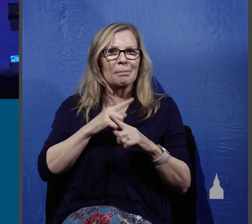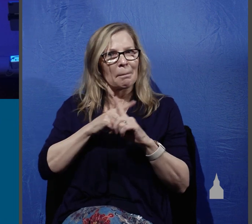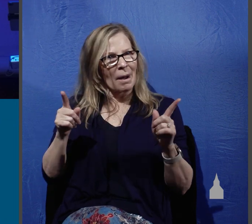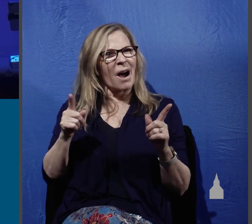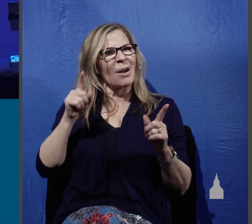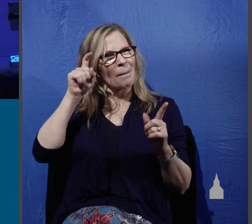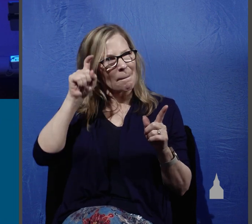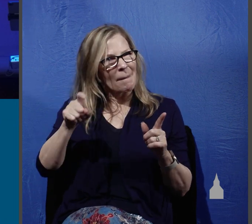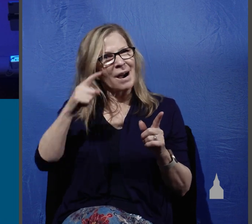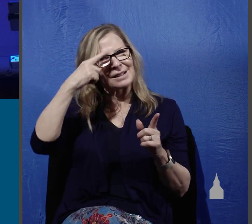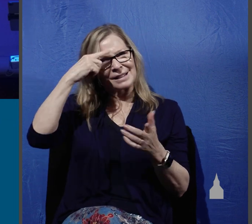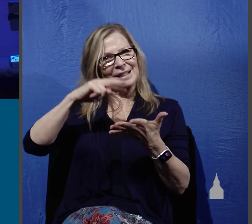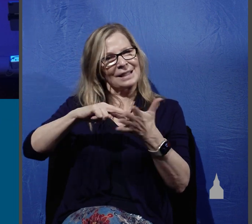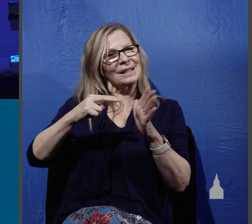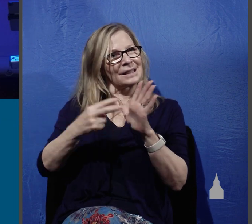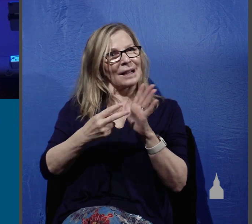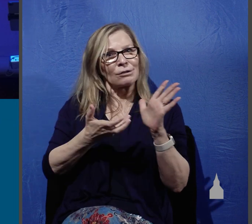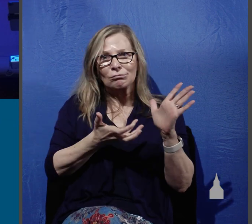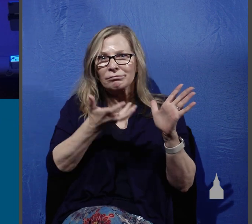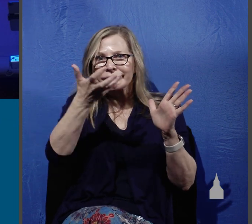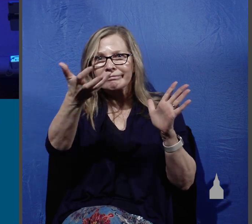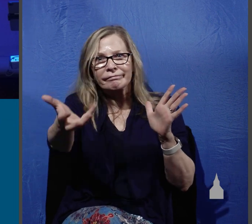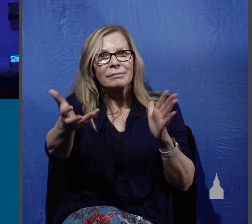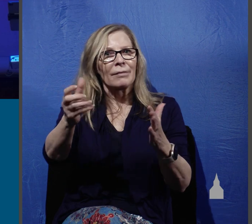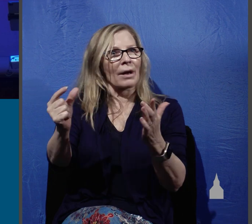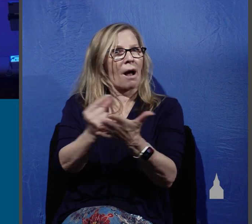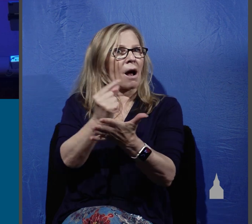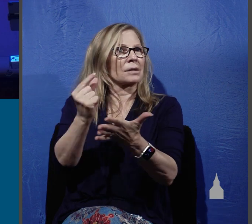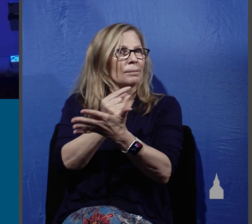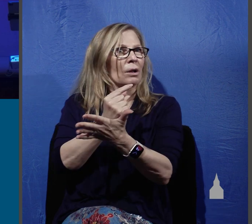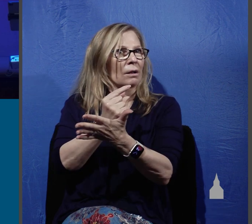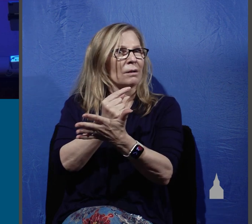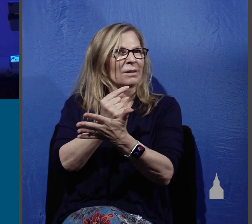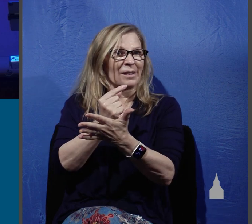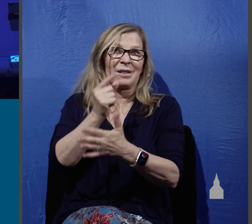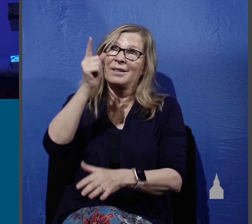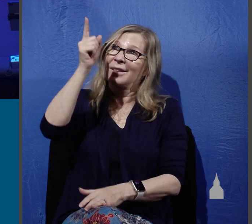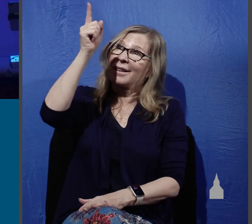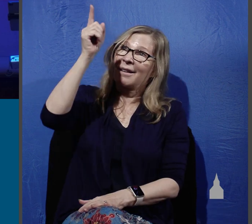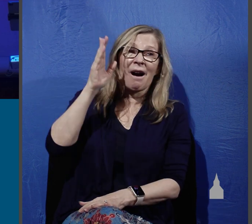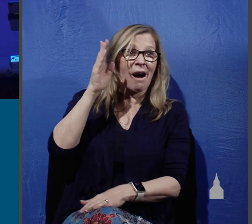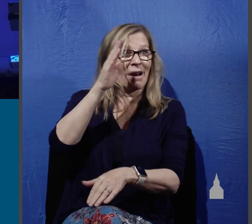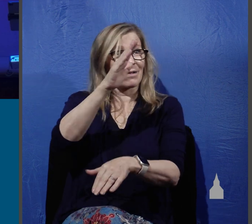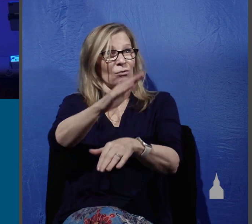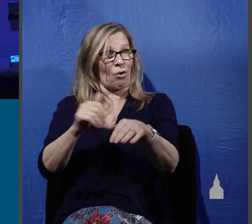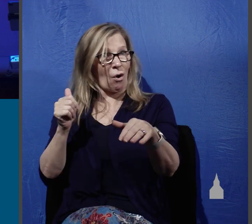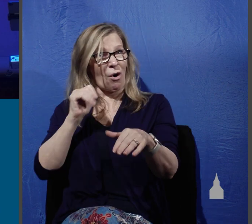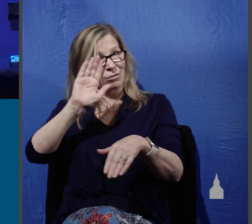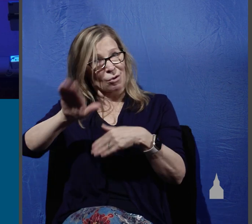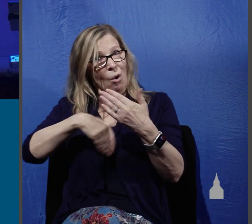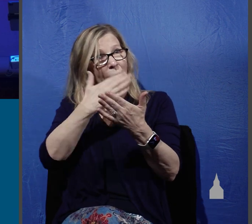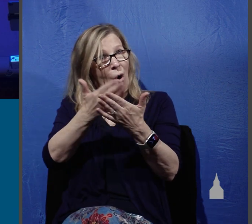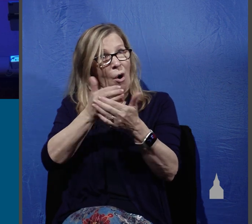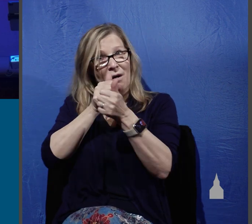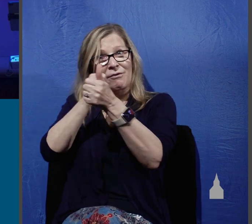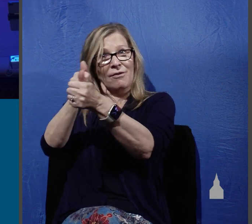the gospel with unbelievers. God has called everyone who knows Christ as their Lord, their Savior,